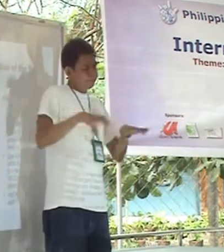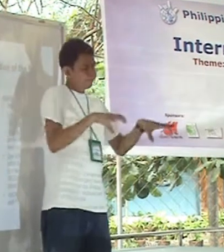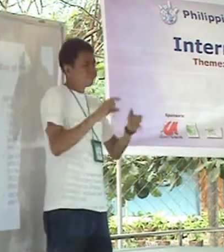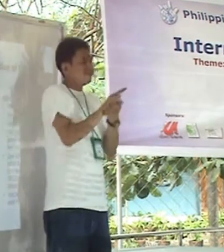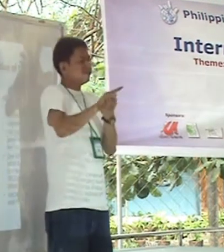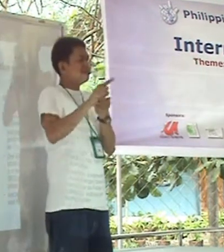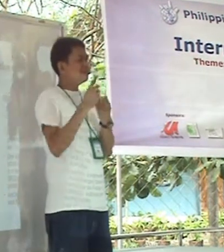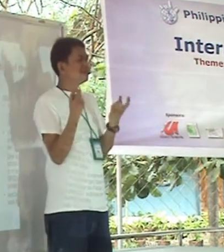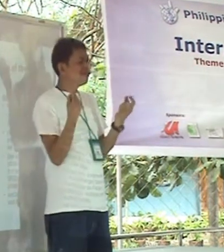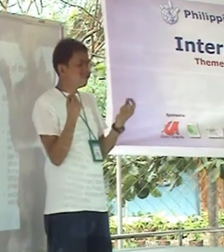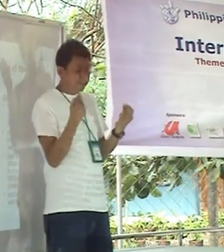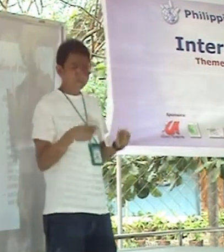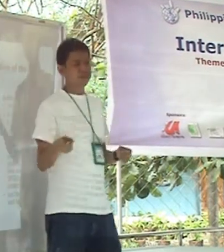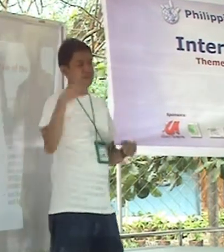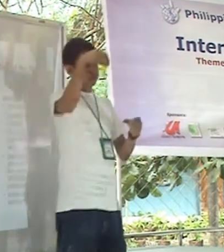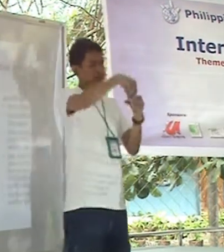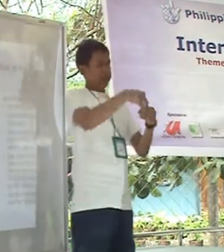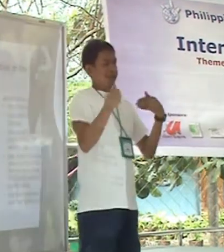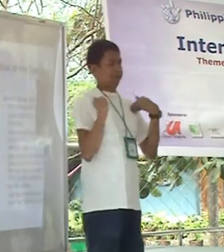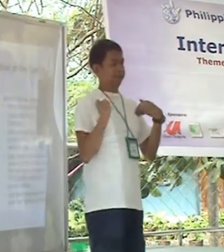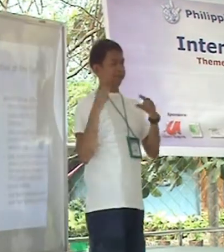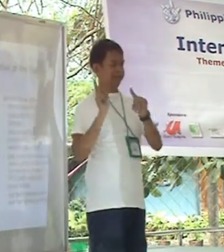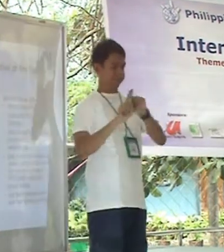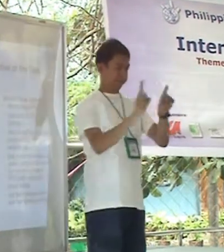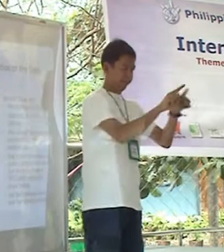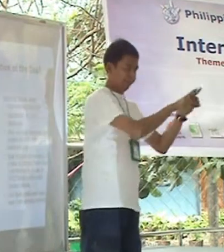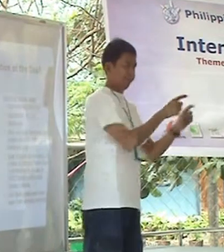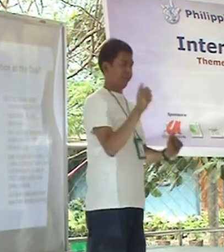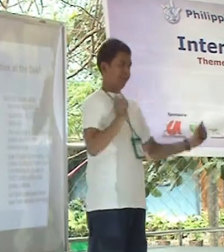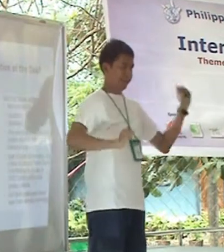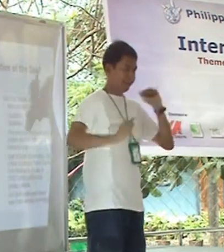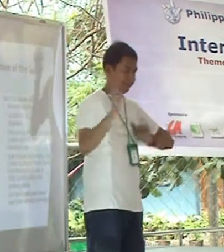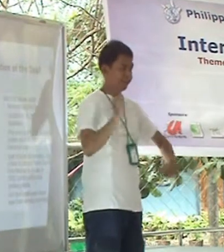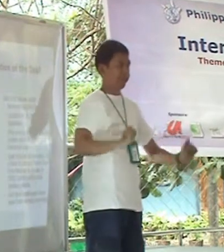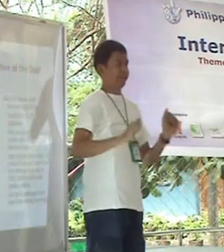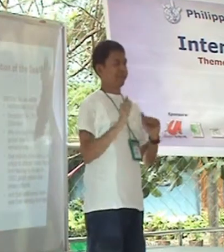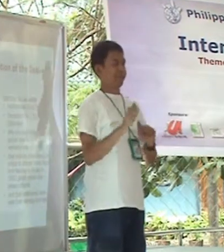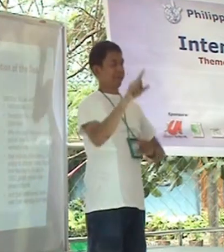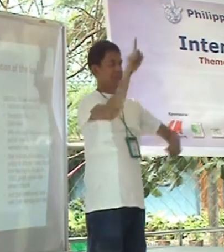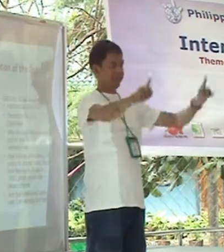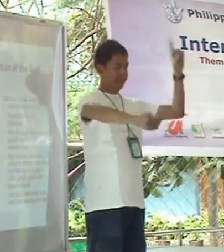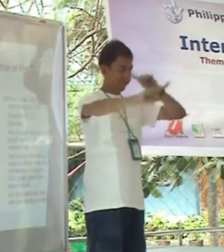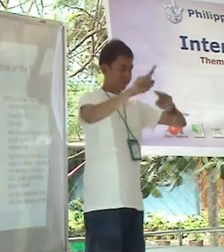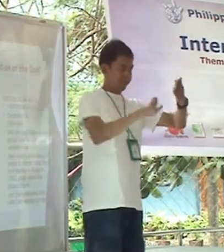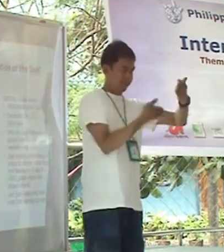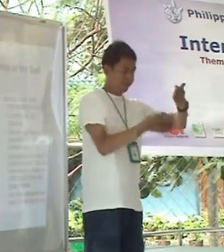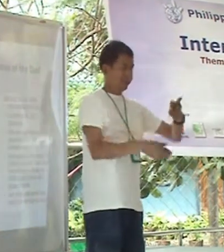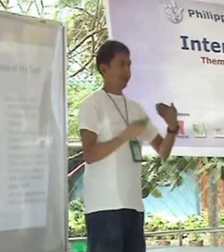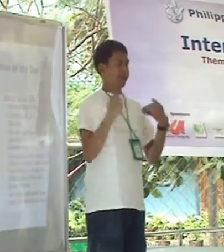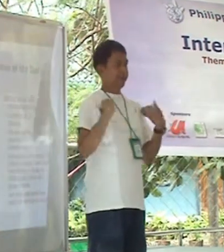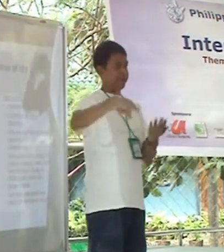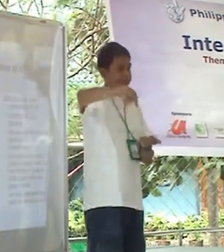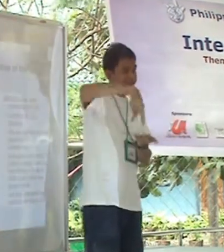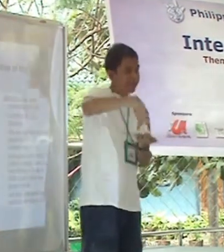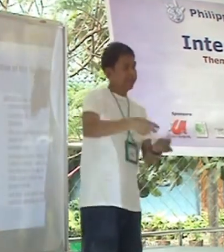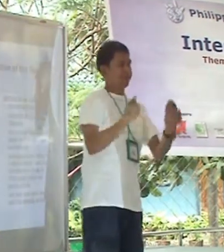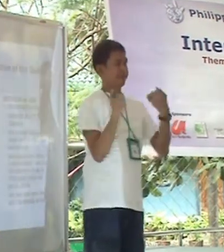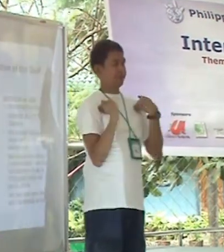For one new week, because other definition have own time activities. So, they have singing, dancing